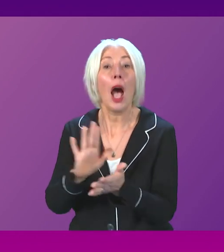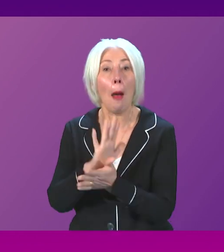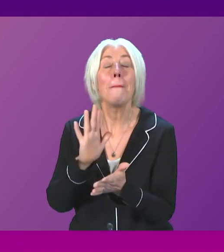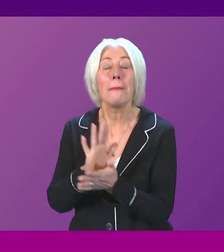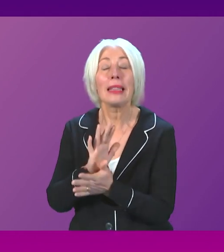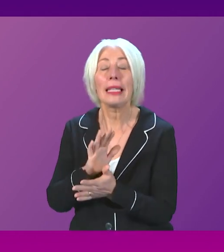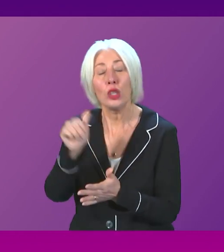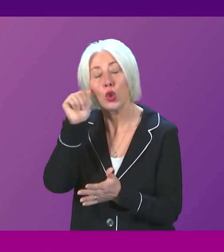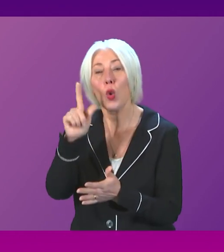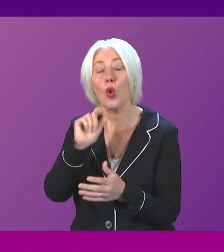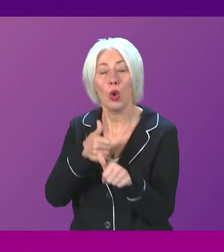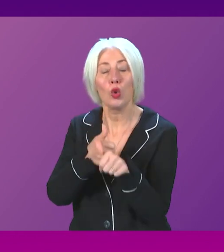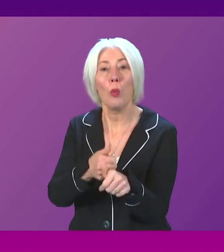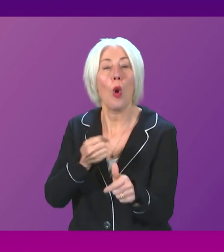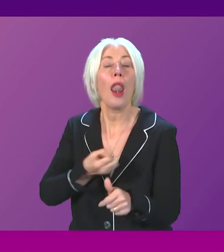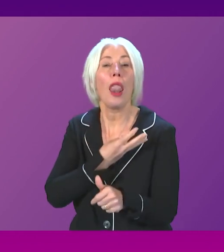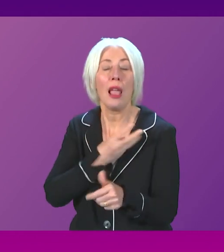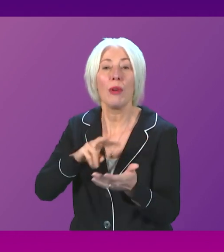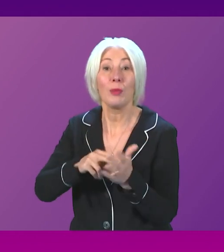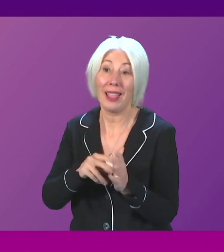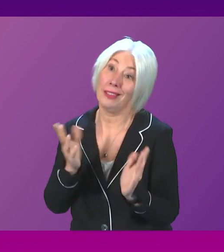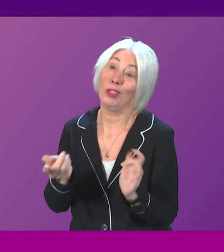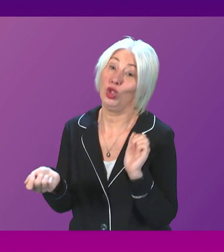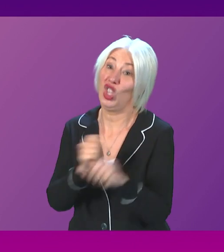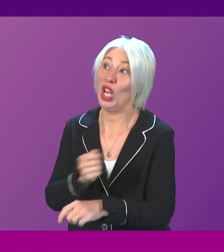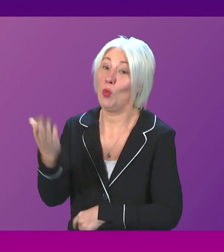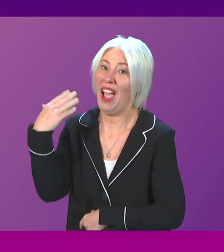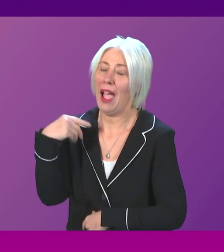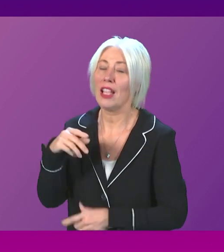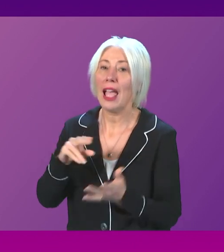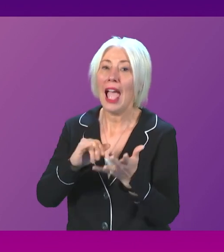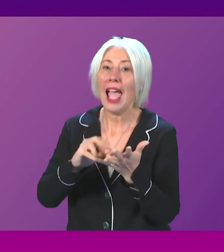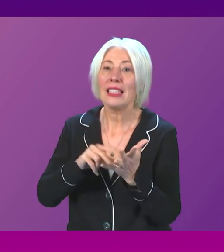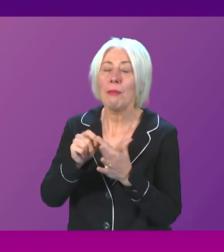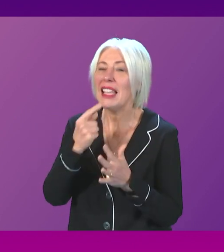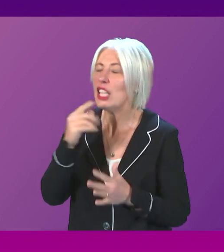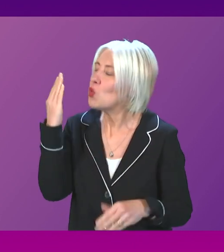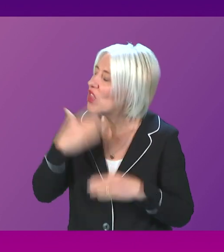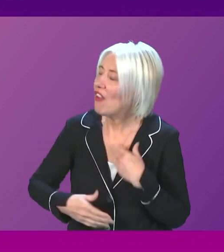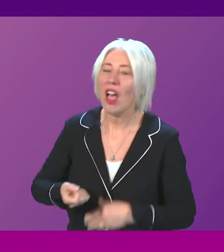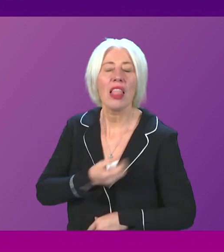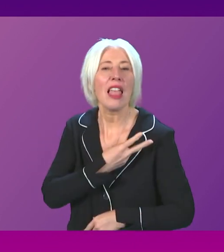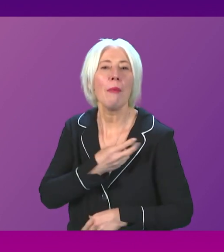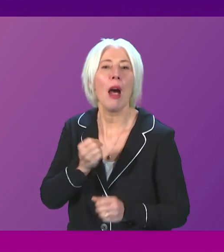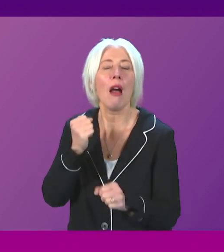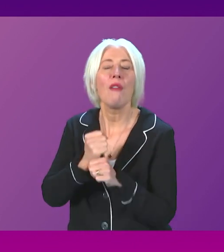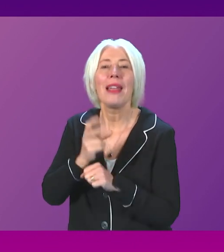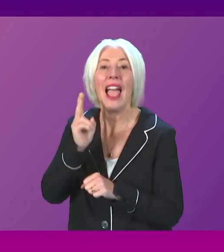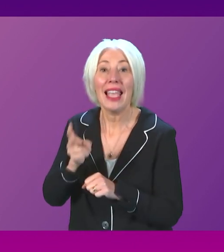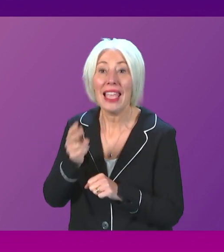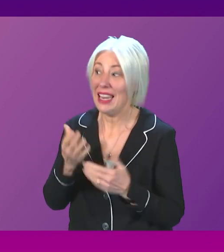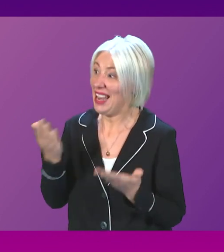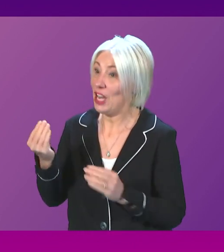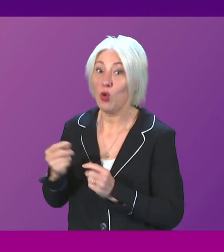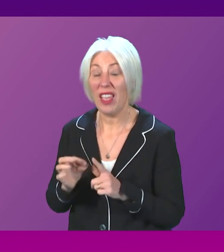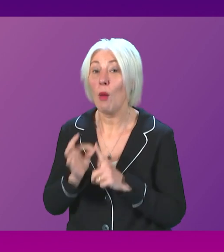backs Labour's plans and how times change from telling Scotland you're never getting a Labour government again to now giving proposals to the next